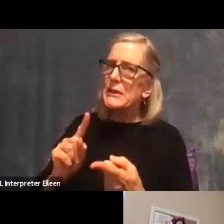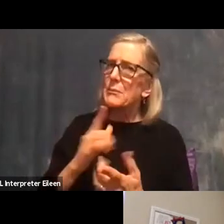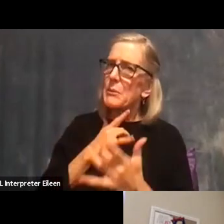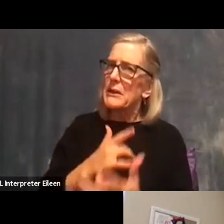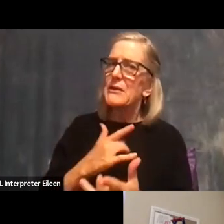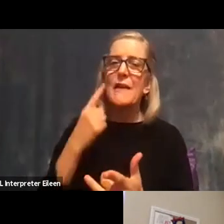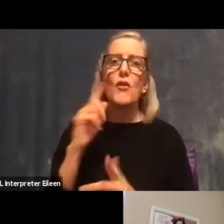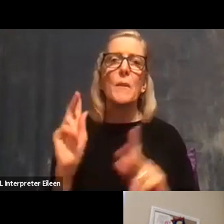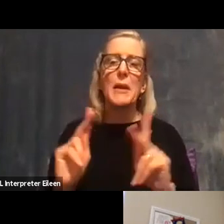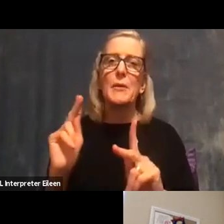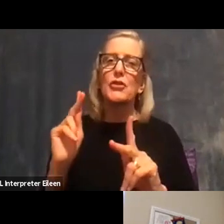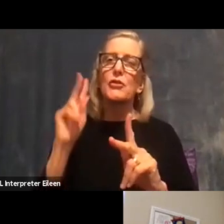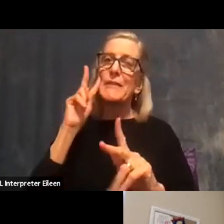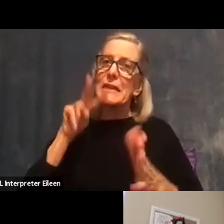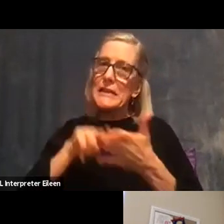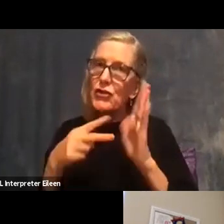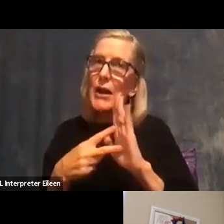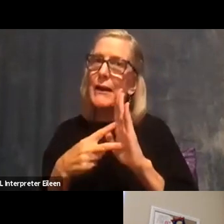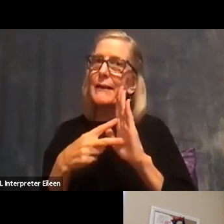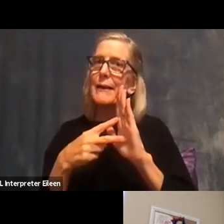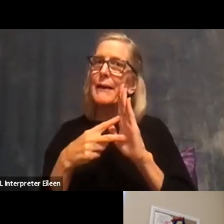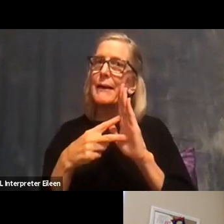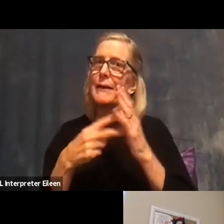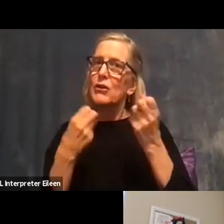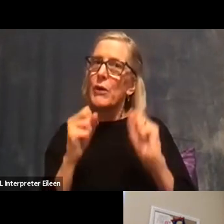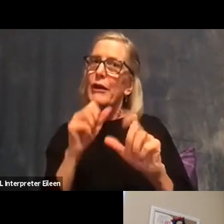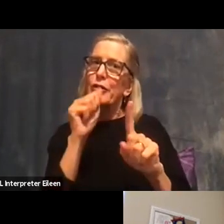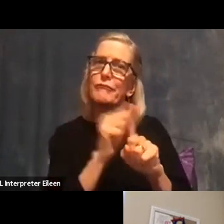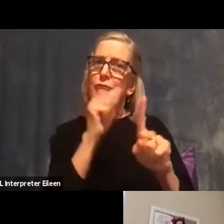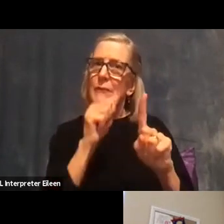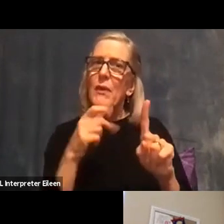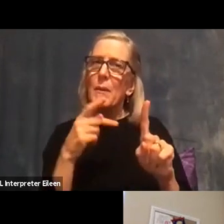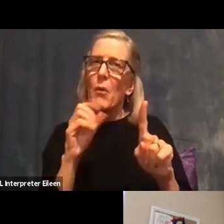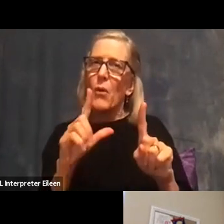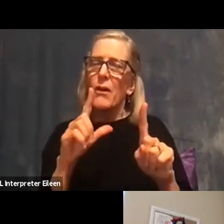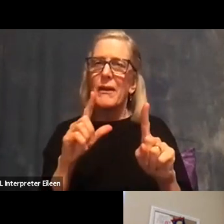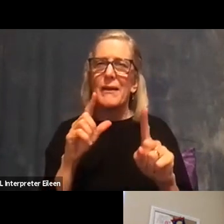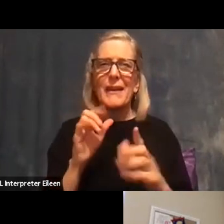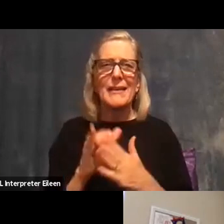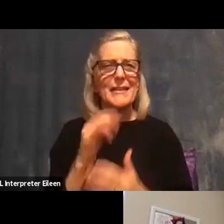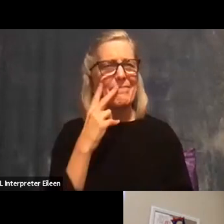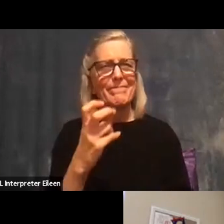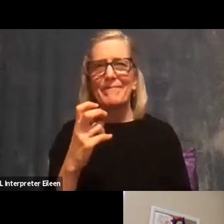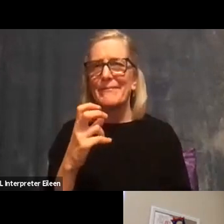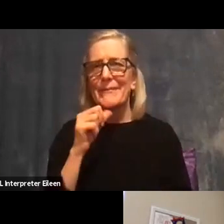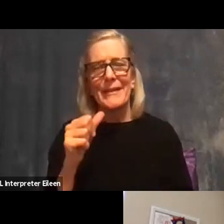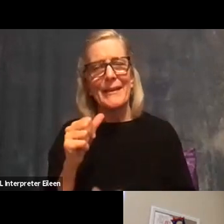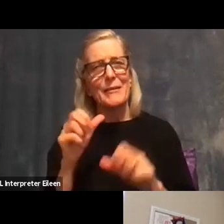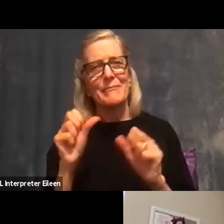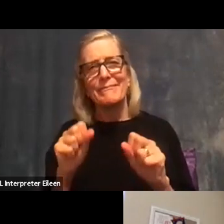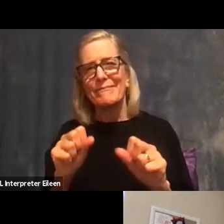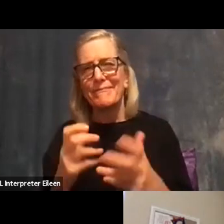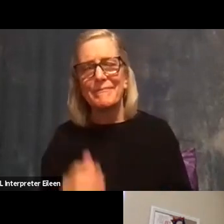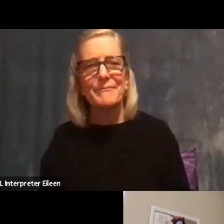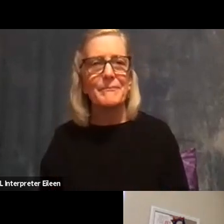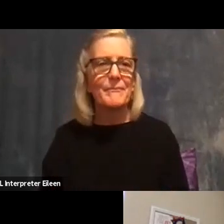strategically give the wrong answer in order to mislead the pollsters that's really unlikely. I'll just